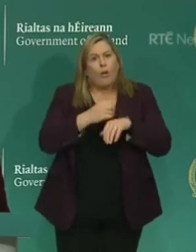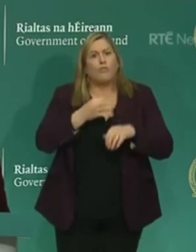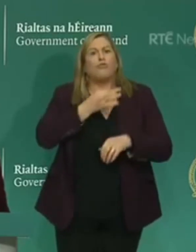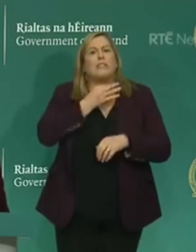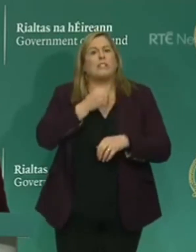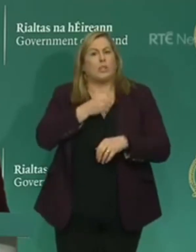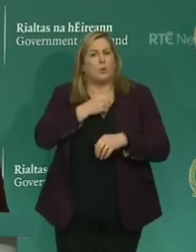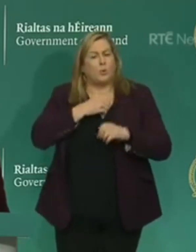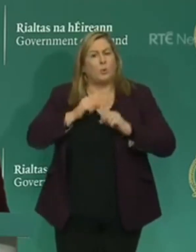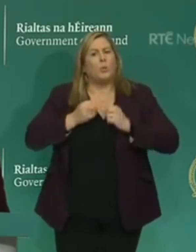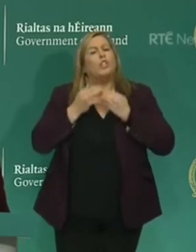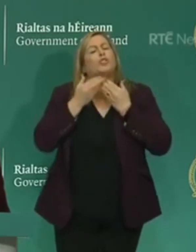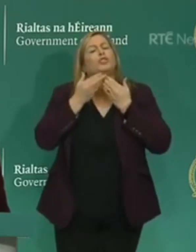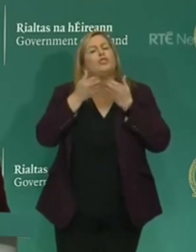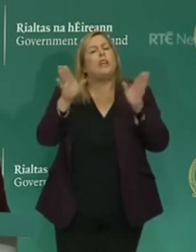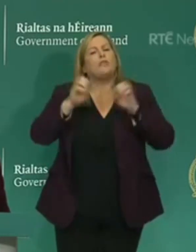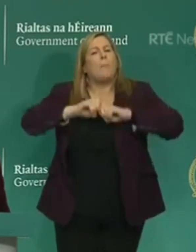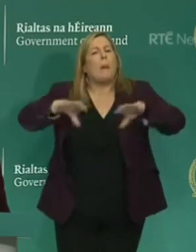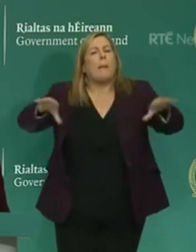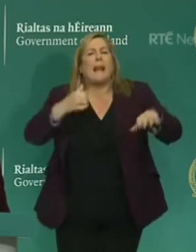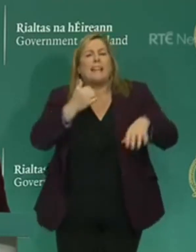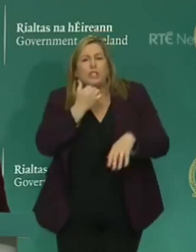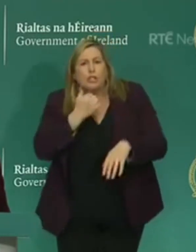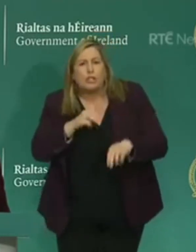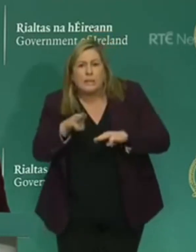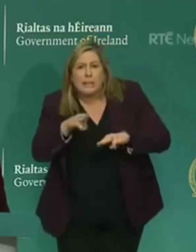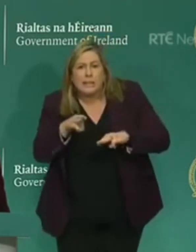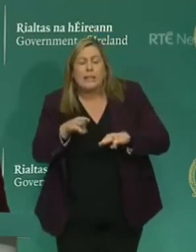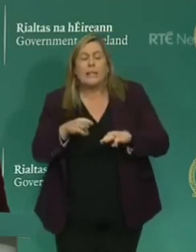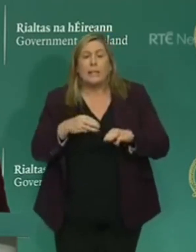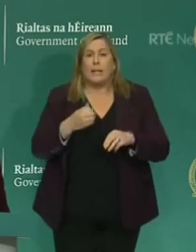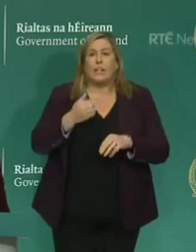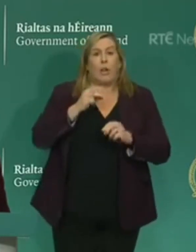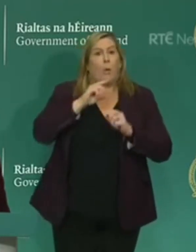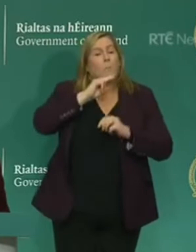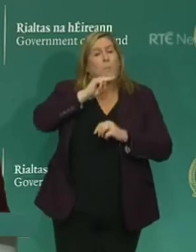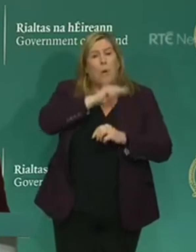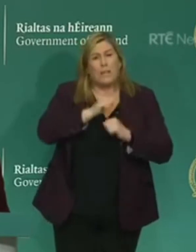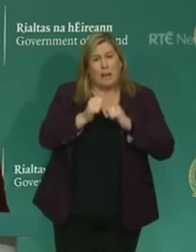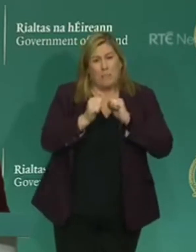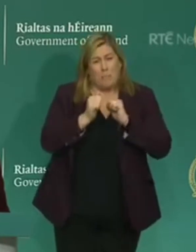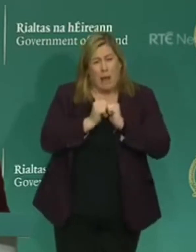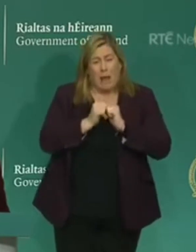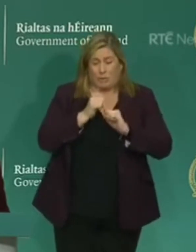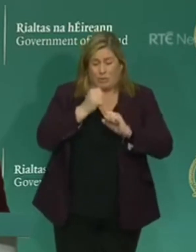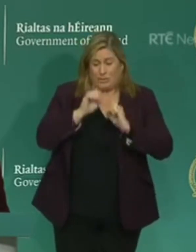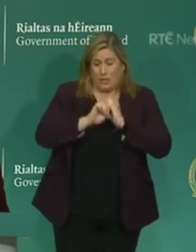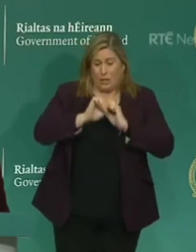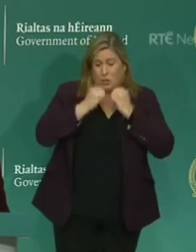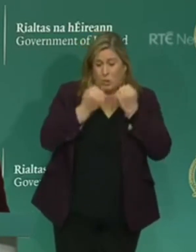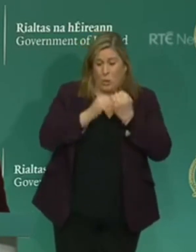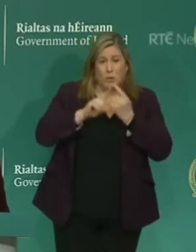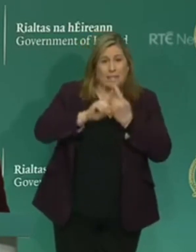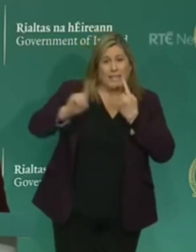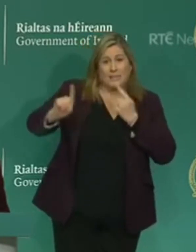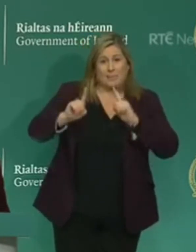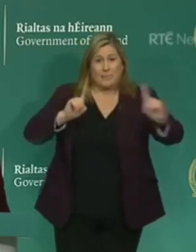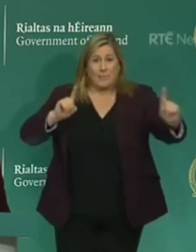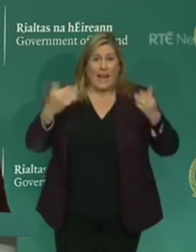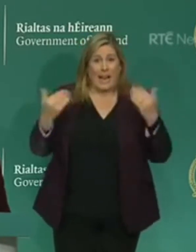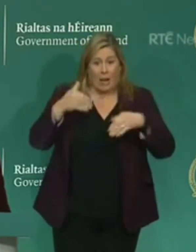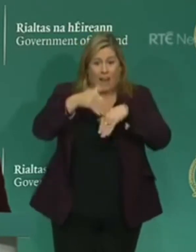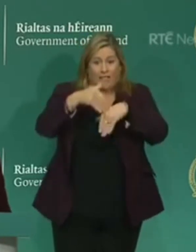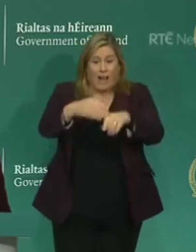population, the importance of the community and physical distancing measures in terms of mitigating the impact of the disease.